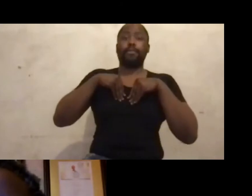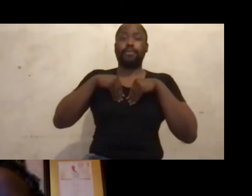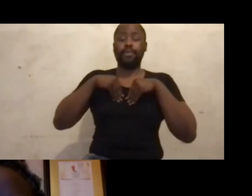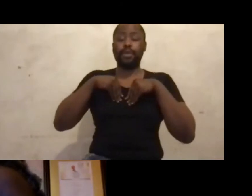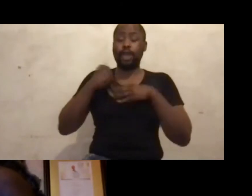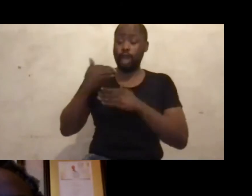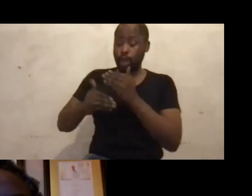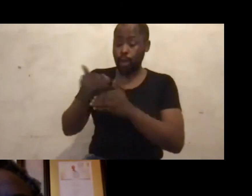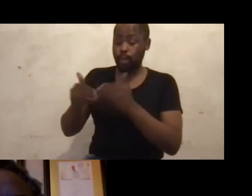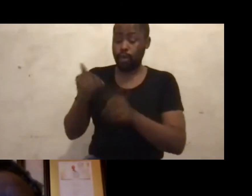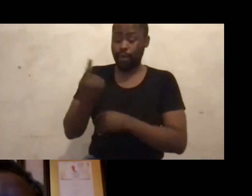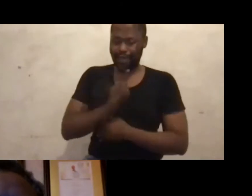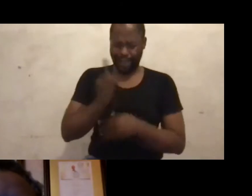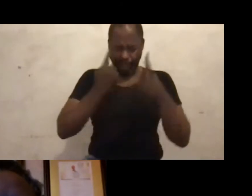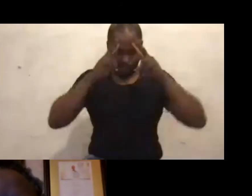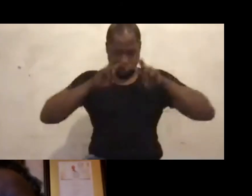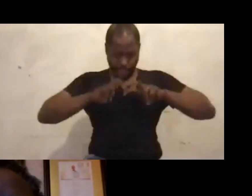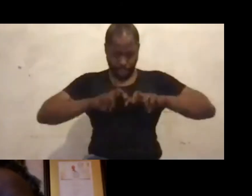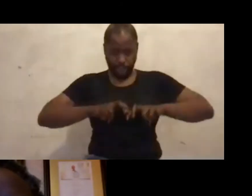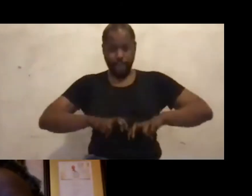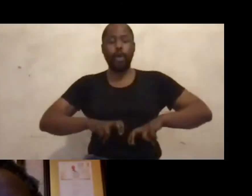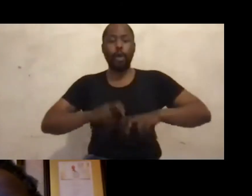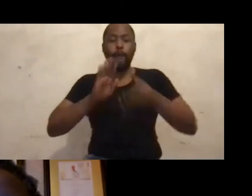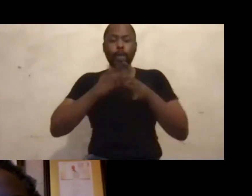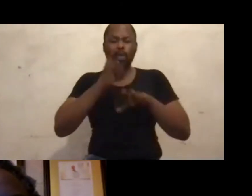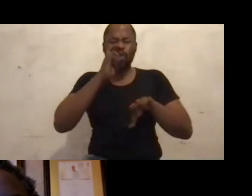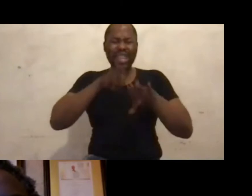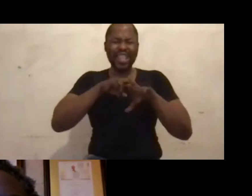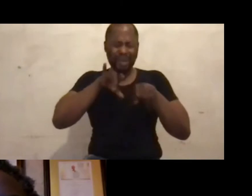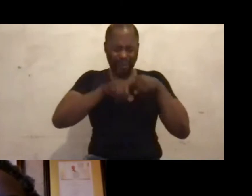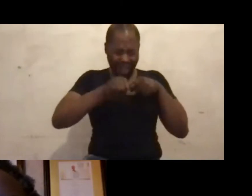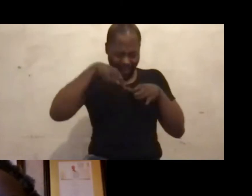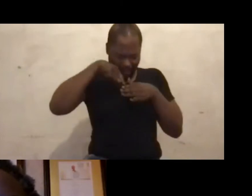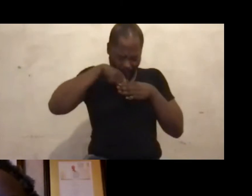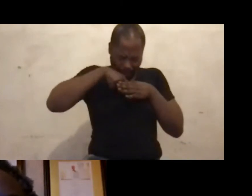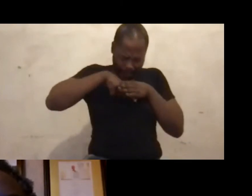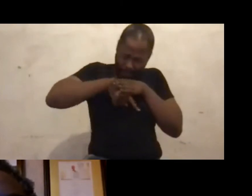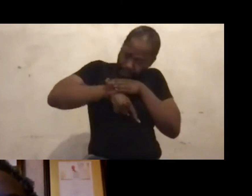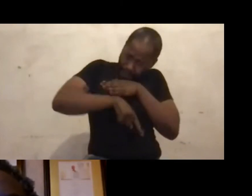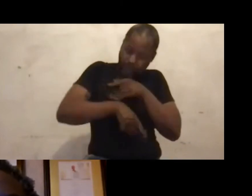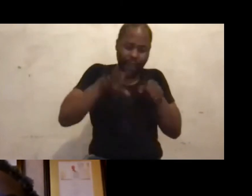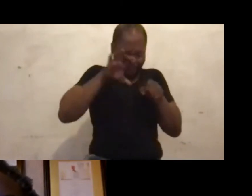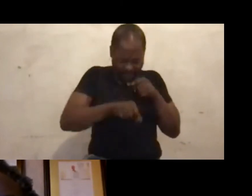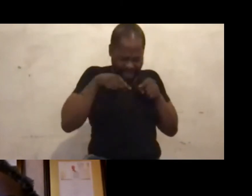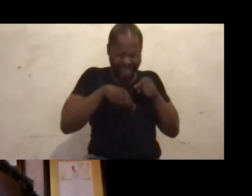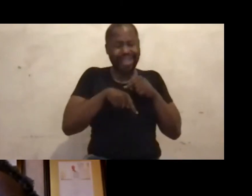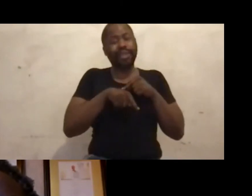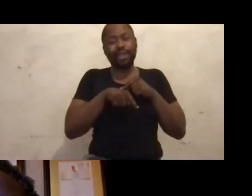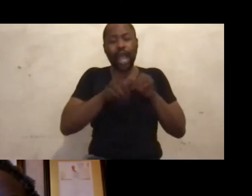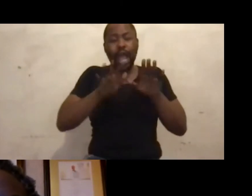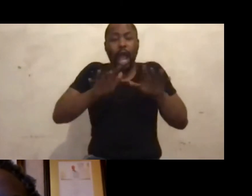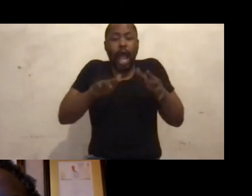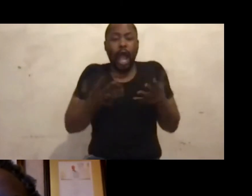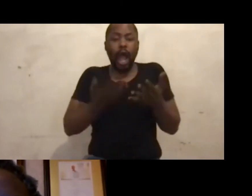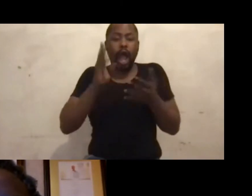-introspection because you need to reach deep within yourself to find out from yourself how you are going to now live